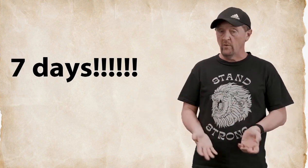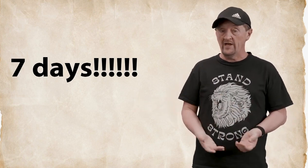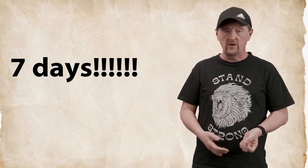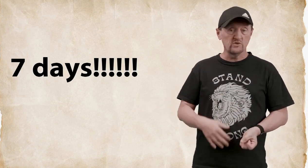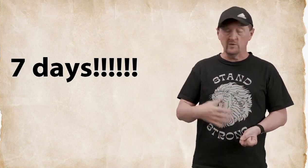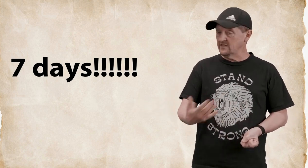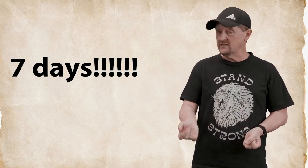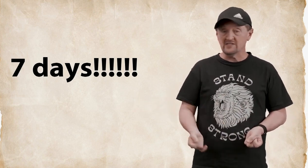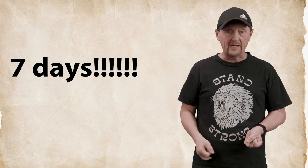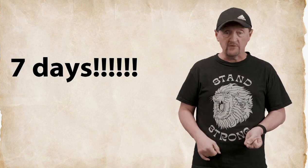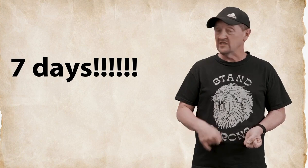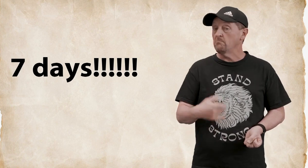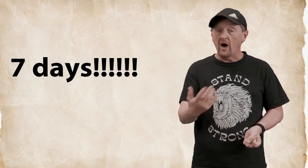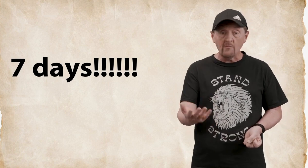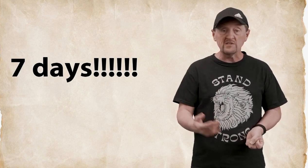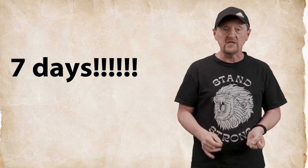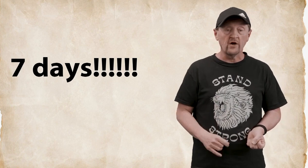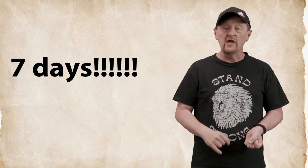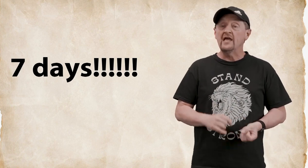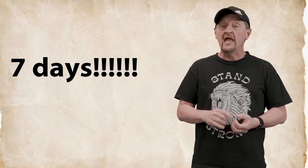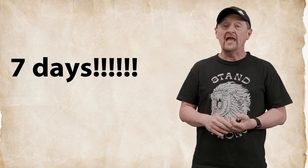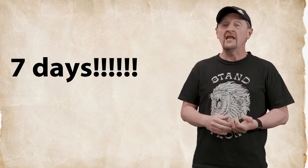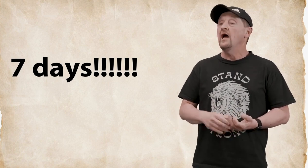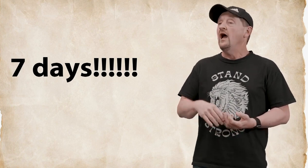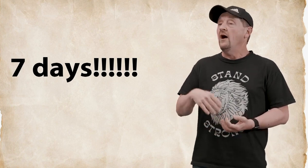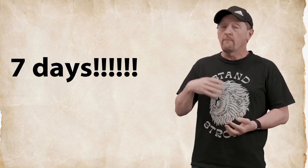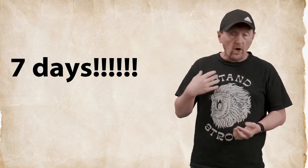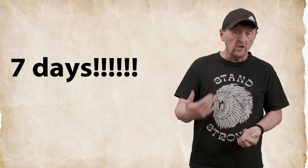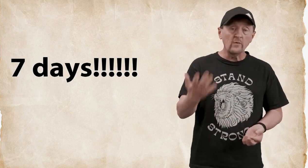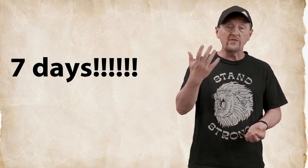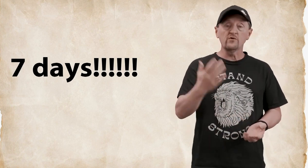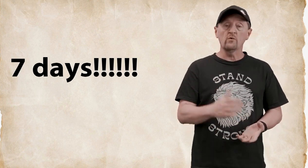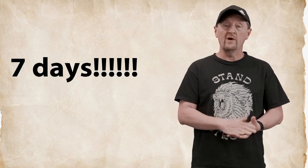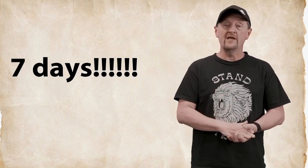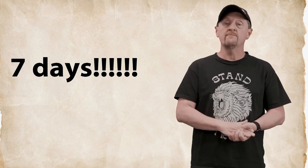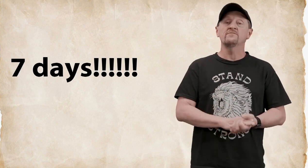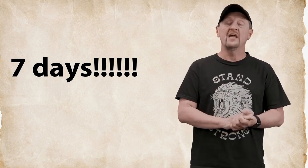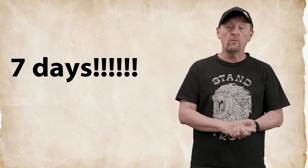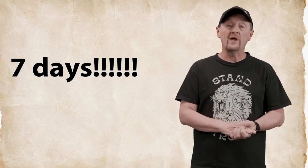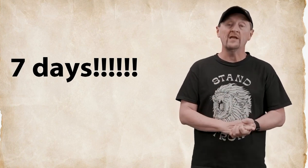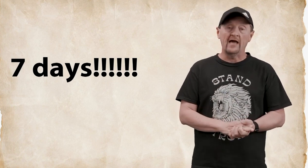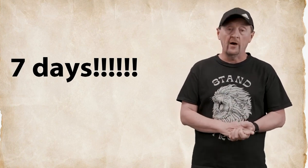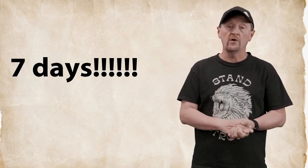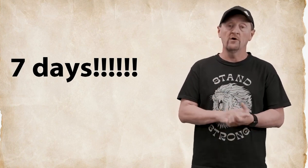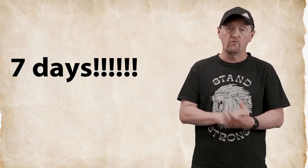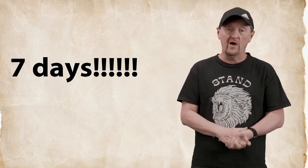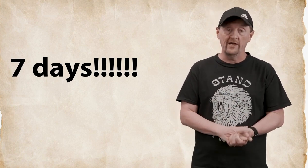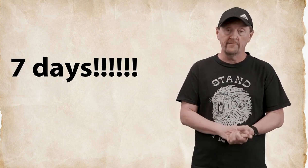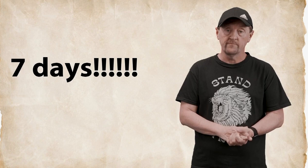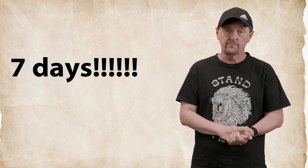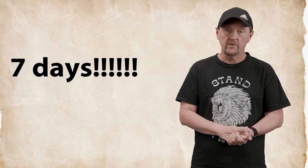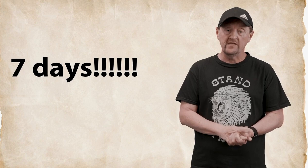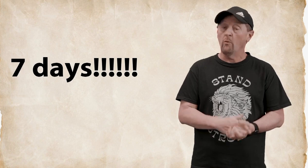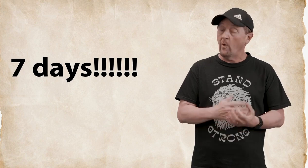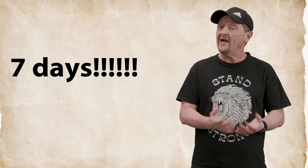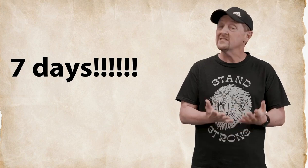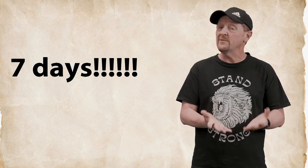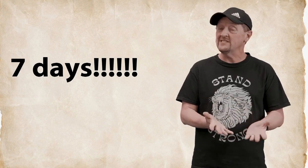wedding was with his disciples his mom was there and part of the way through the wedding they ran out of wine now wine's a big deal